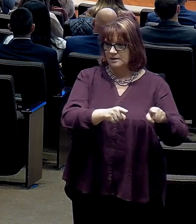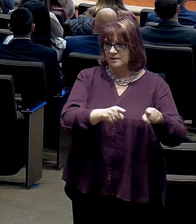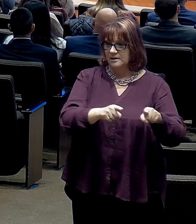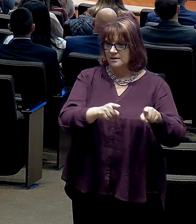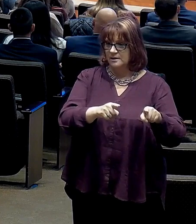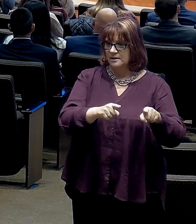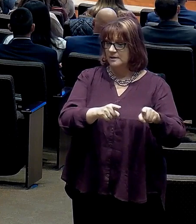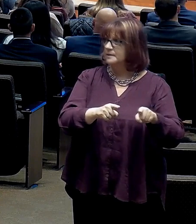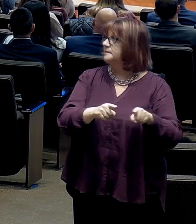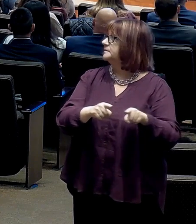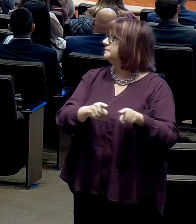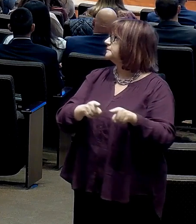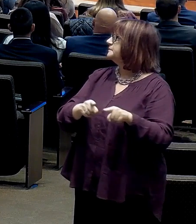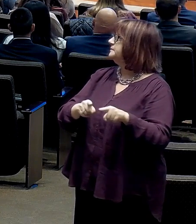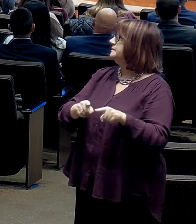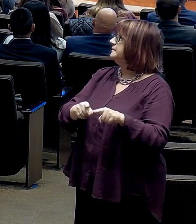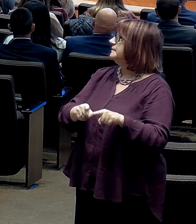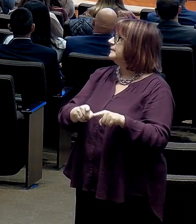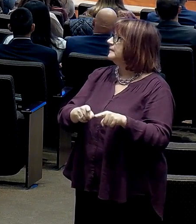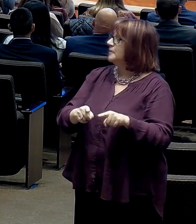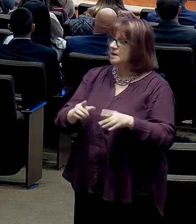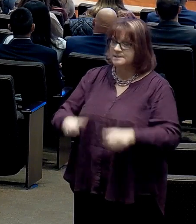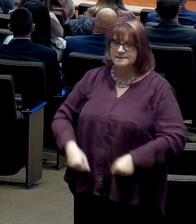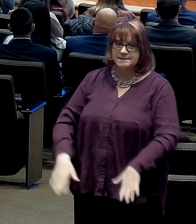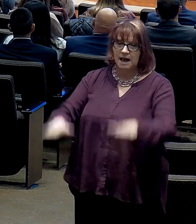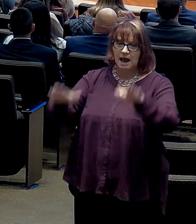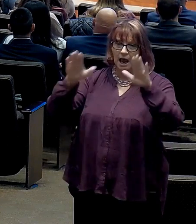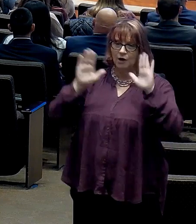God's beyond the world.